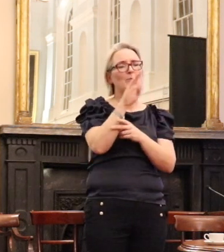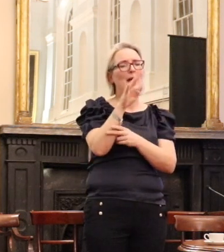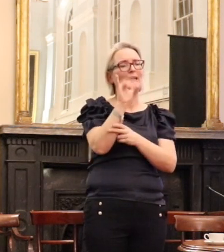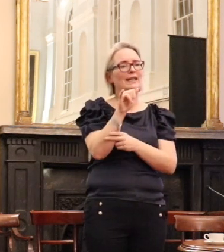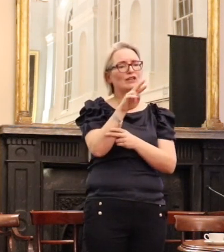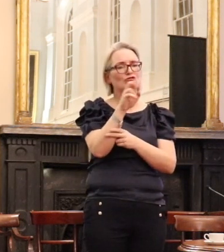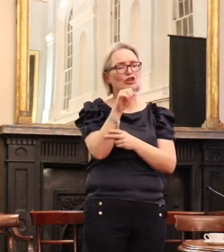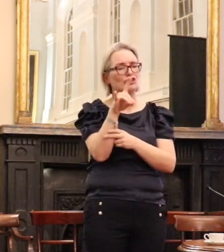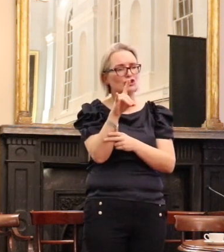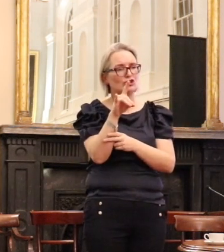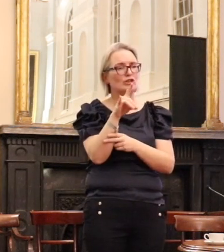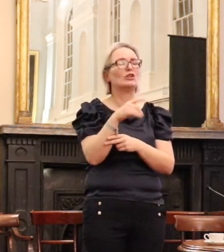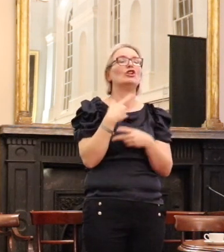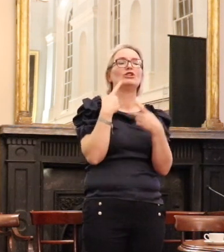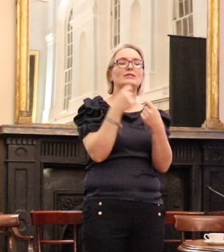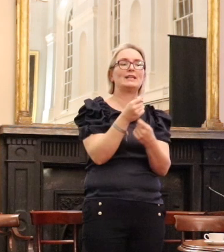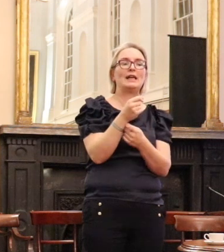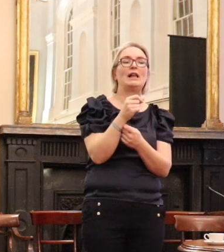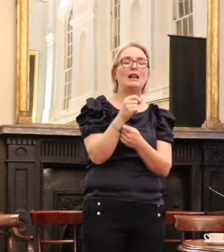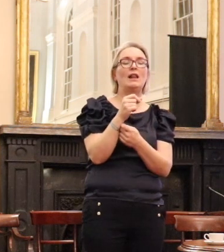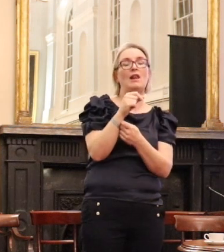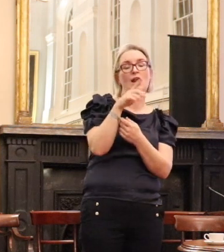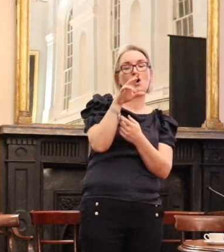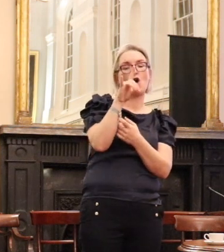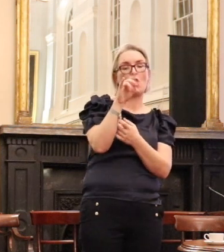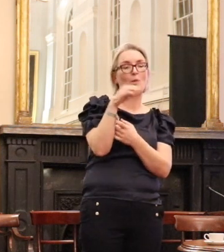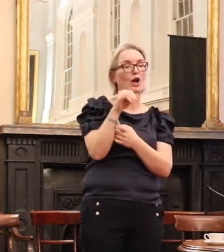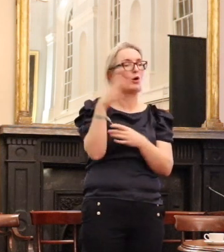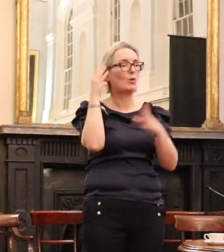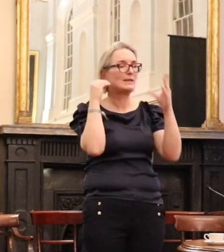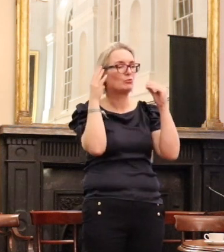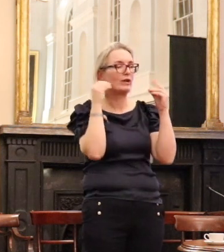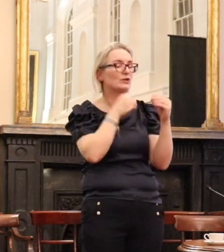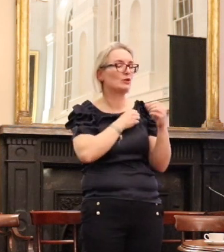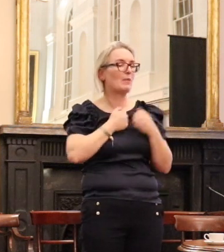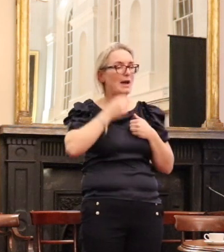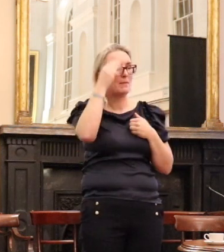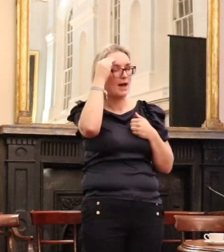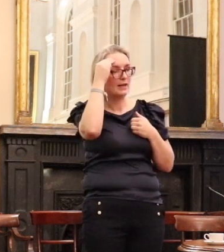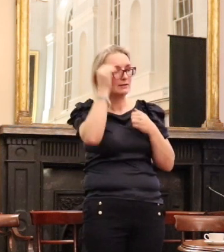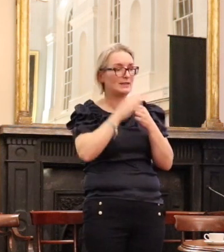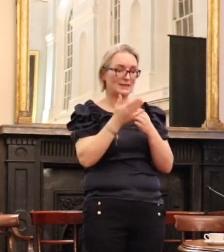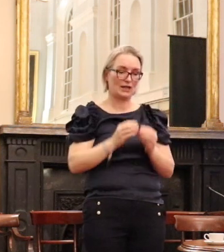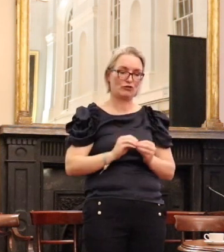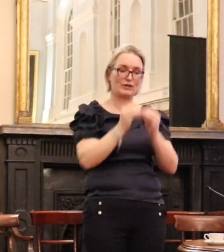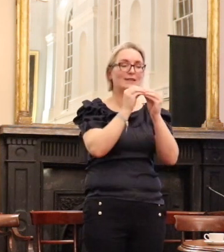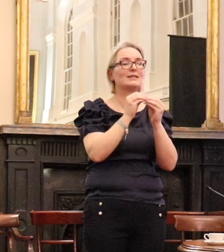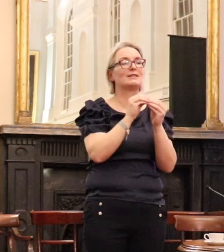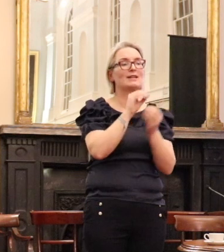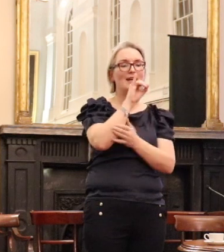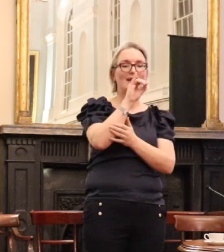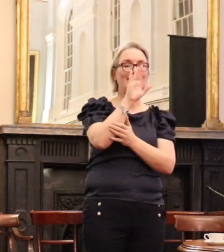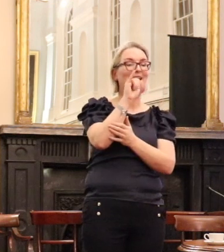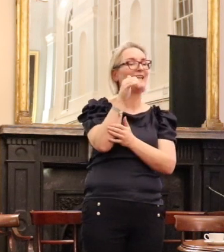till Homer's ghost came whispering to my mind. He said, I made the Iliad for such a local